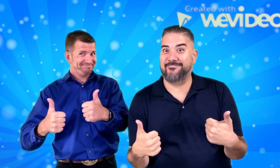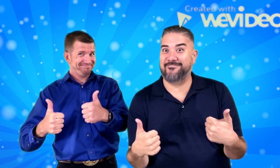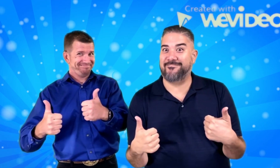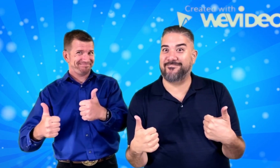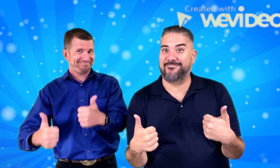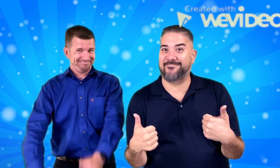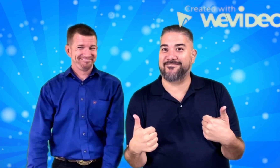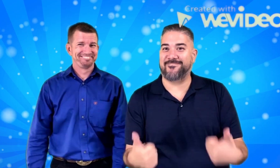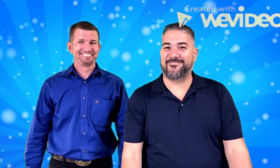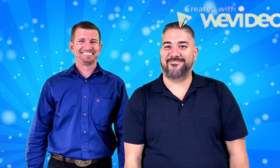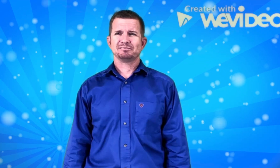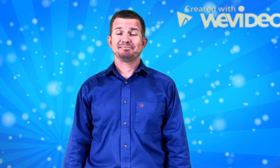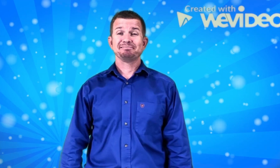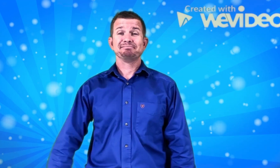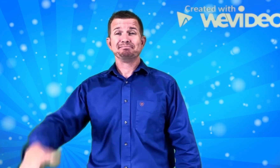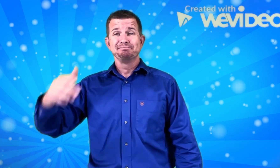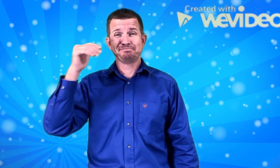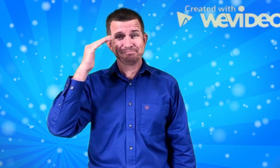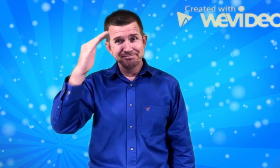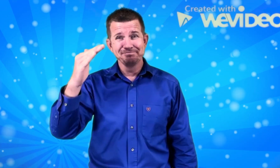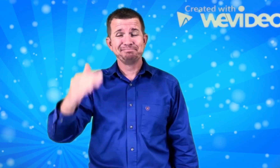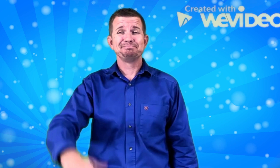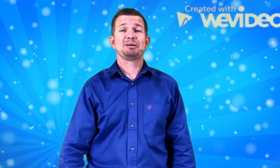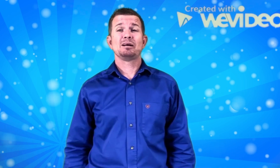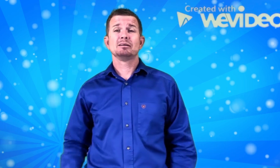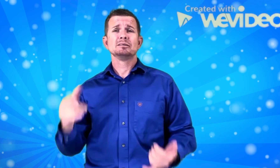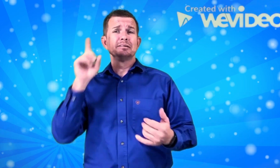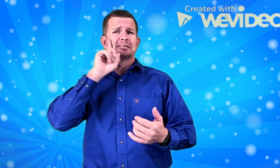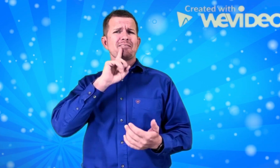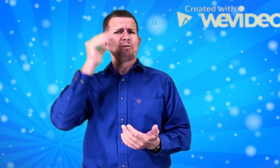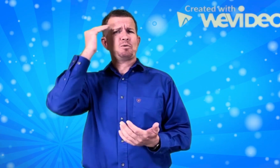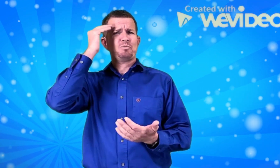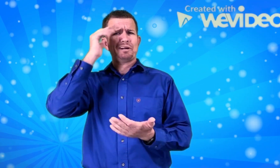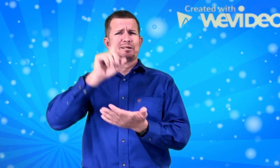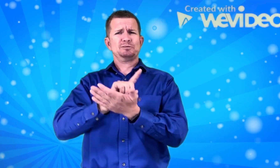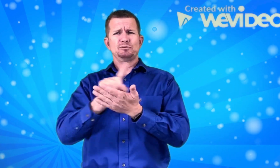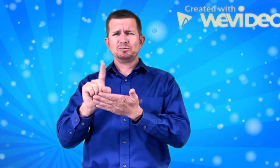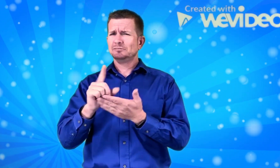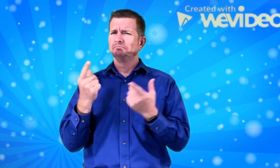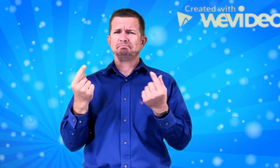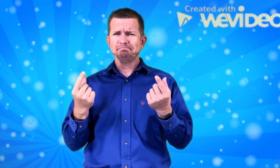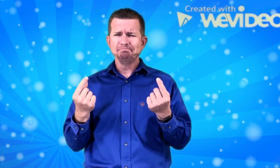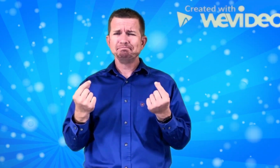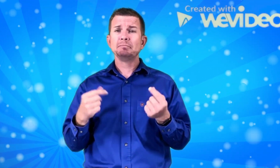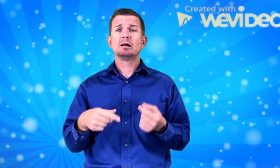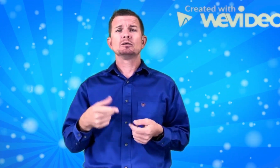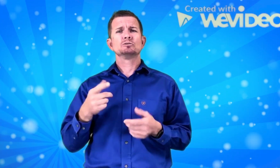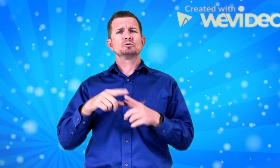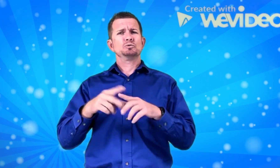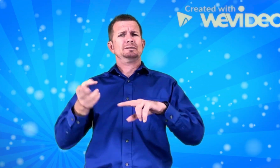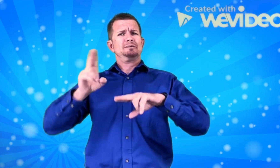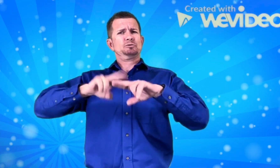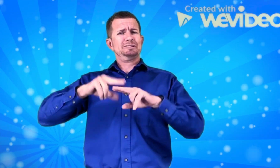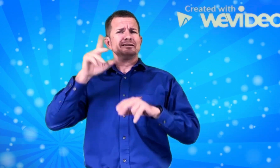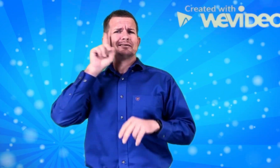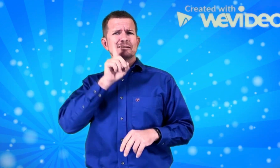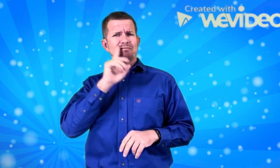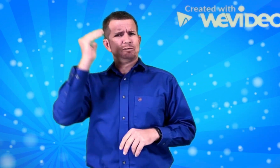Hello, Deaf Awareness Week aims to increase and spread Deaf awareness. Now, Deaf